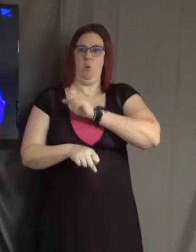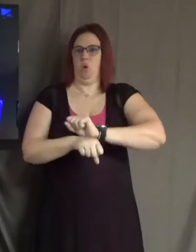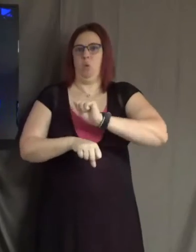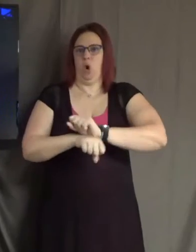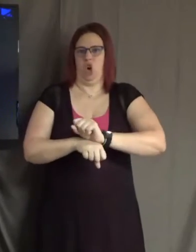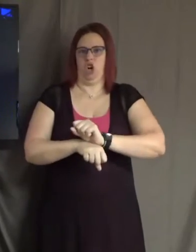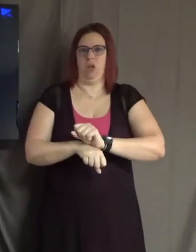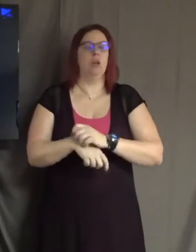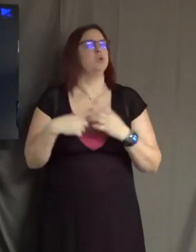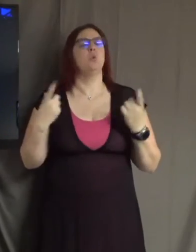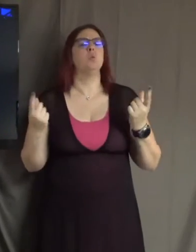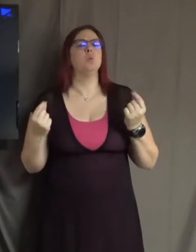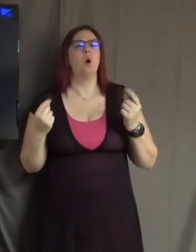do when we get soundbitten?